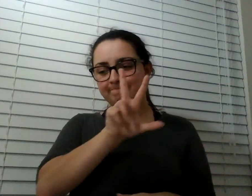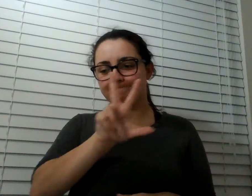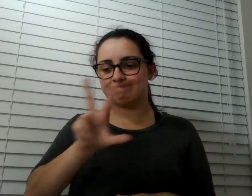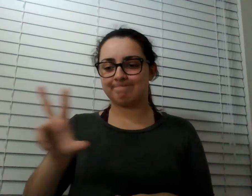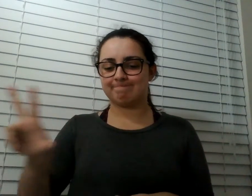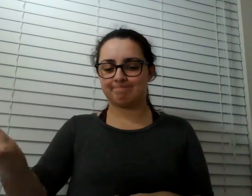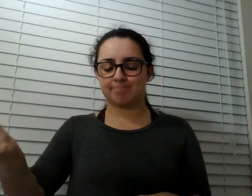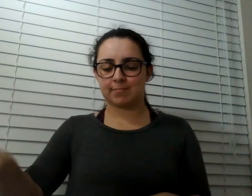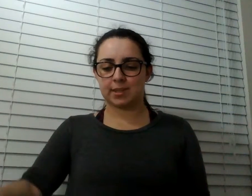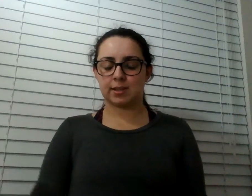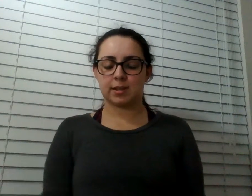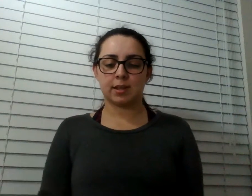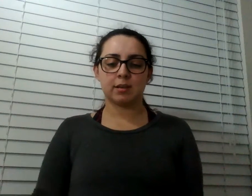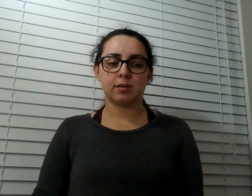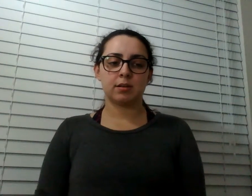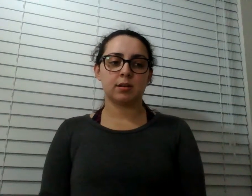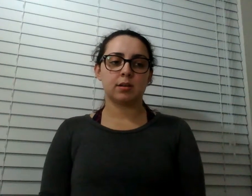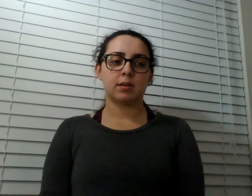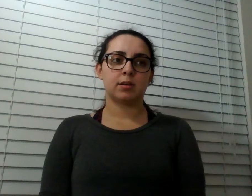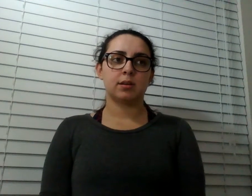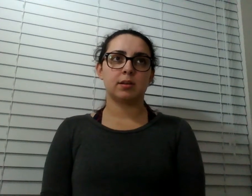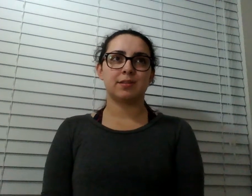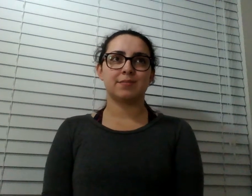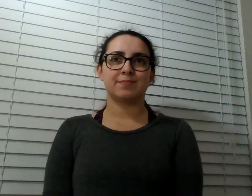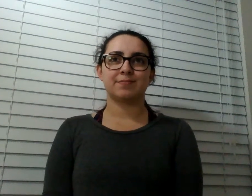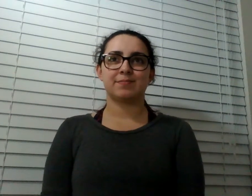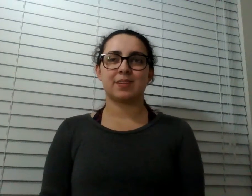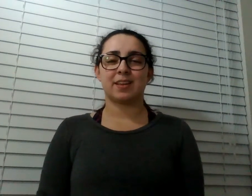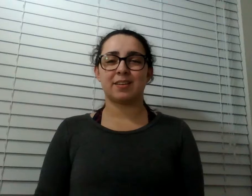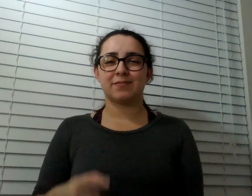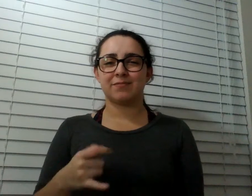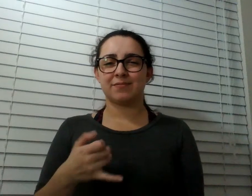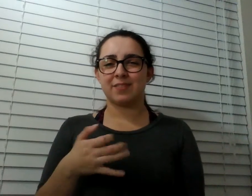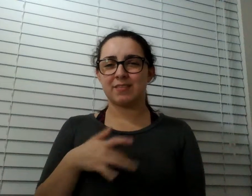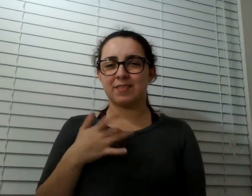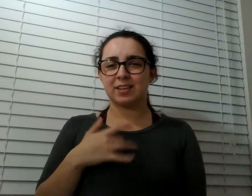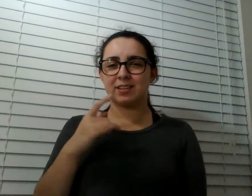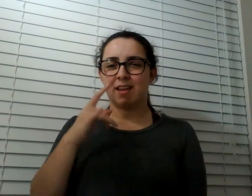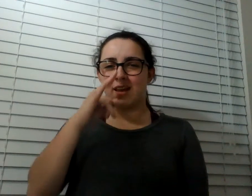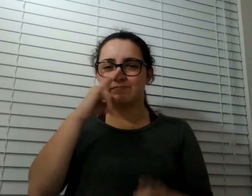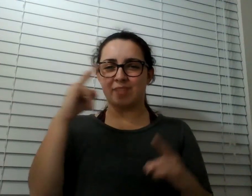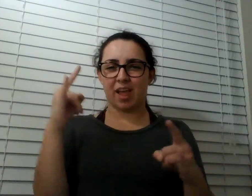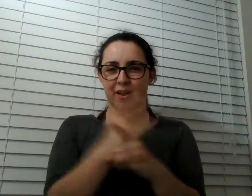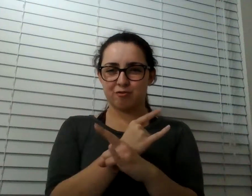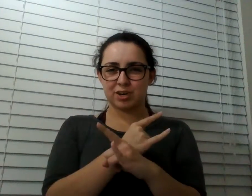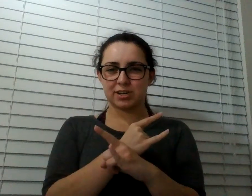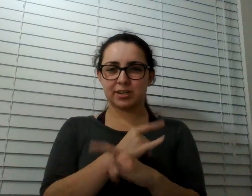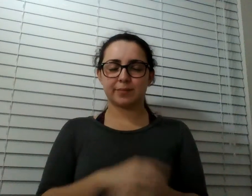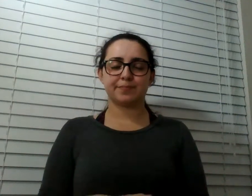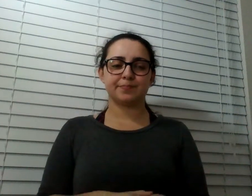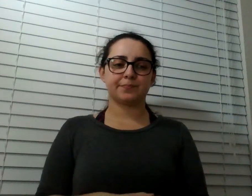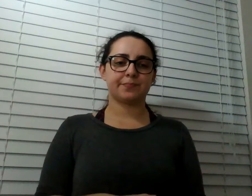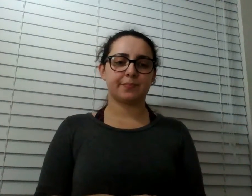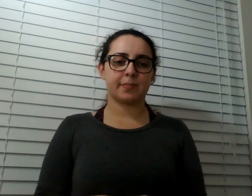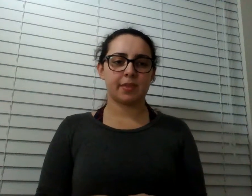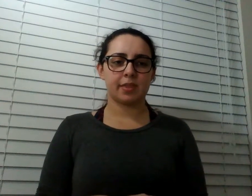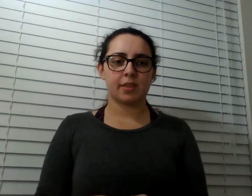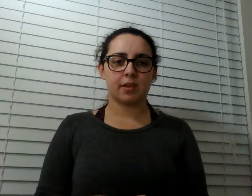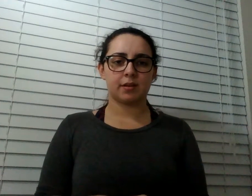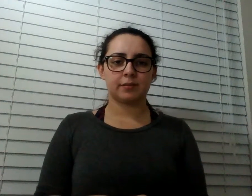Why? I think it's perfect. It doesn't seem like an irony at all. Just let it go. You're to break into song? Let it